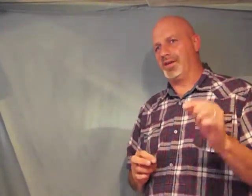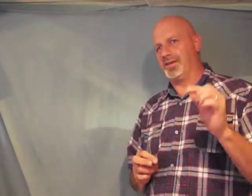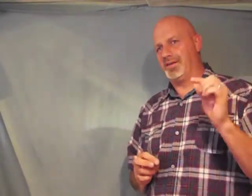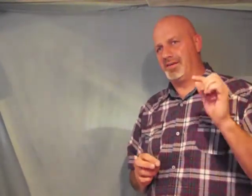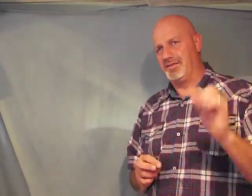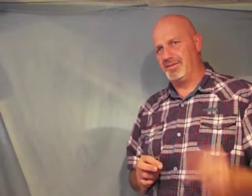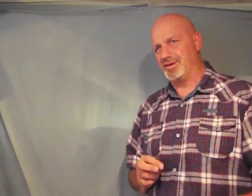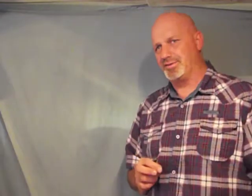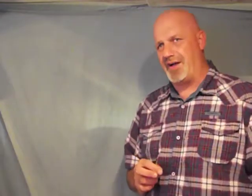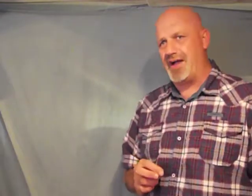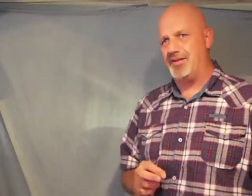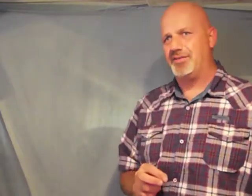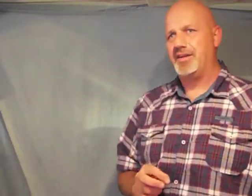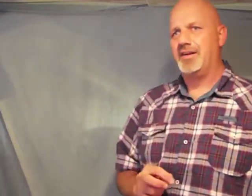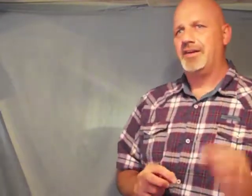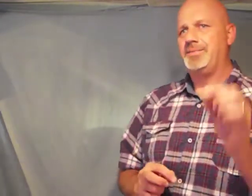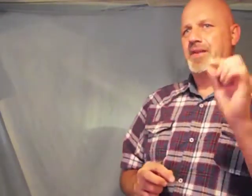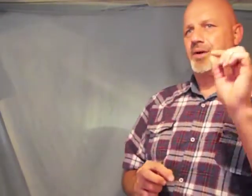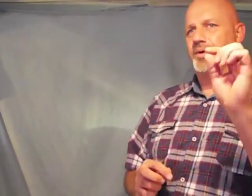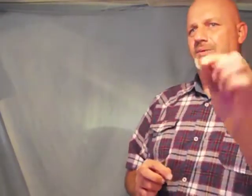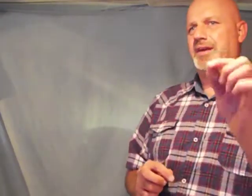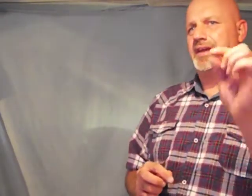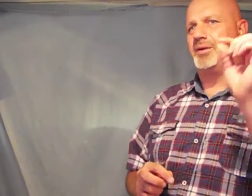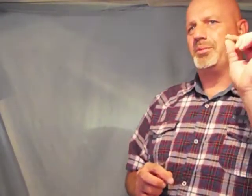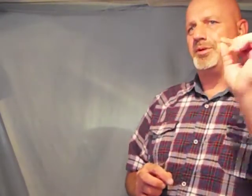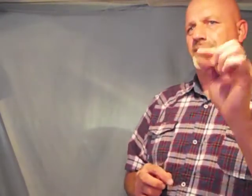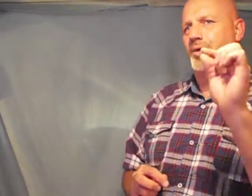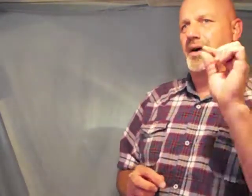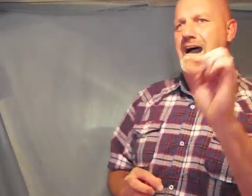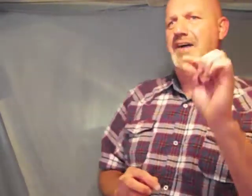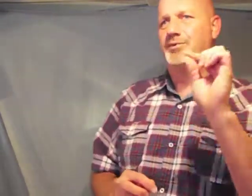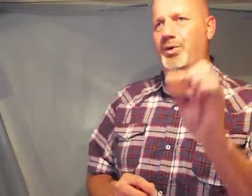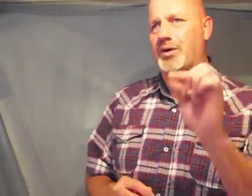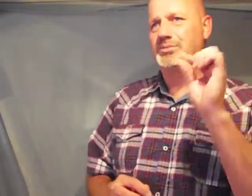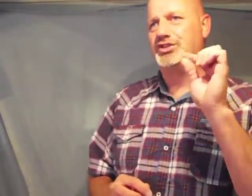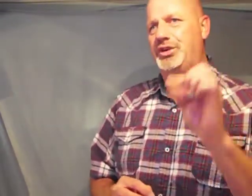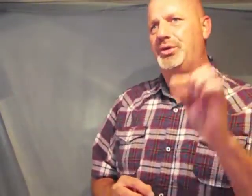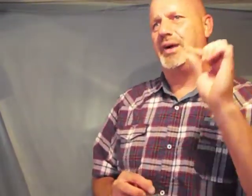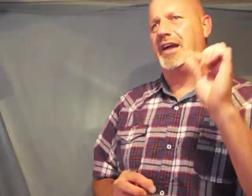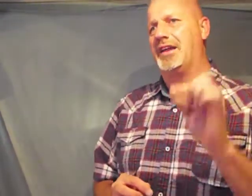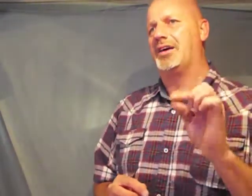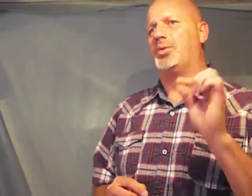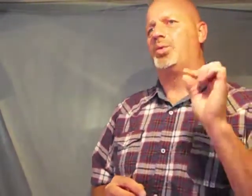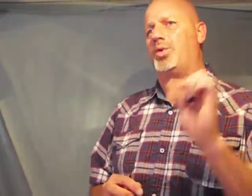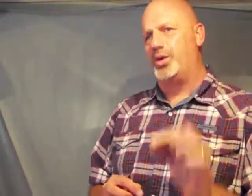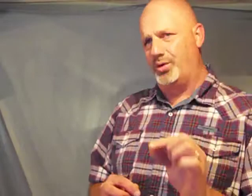verse 5 I want to read that one before I formed you in the womb